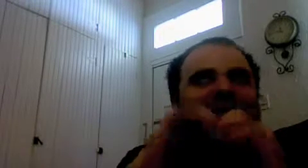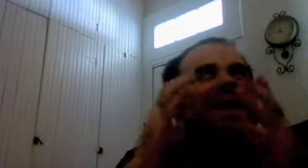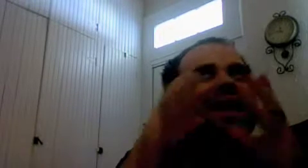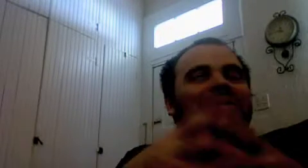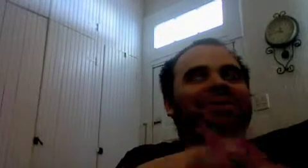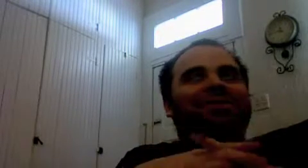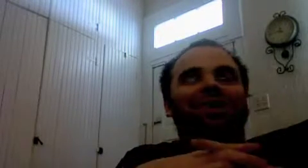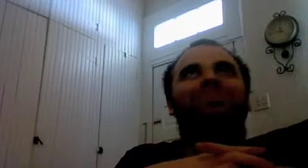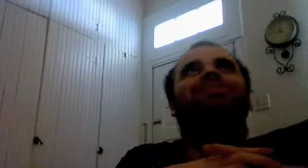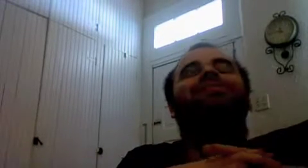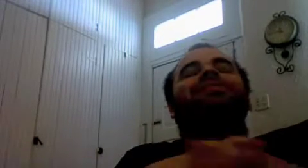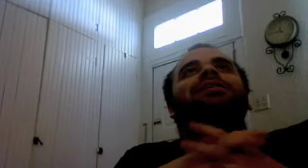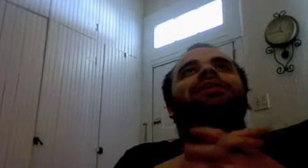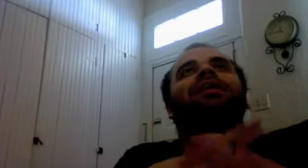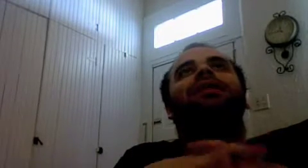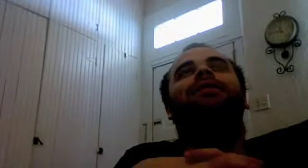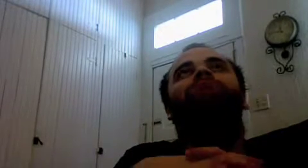how to describe this um